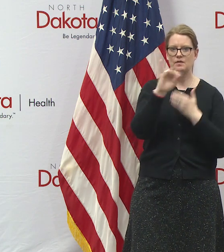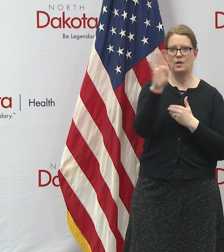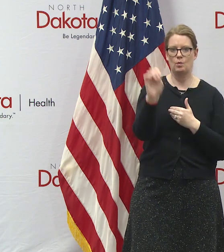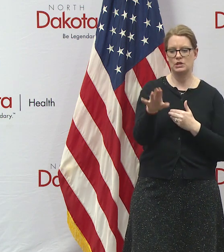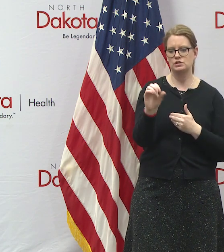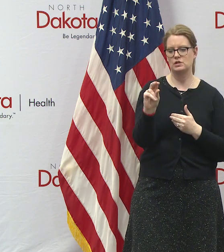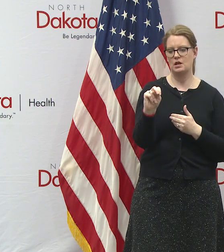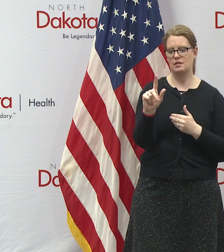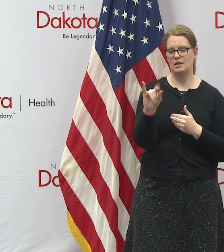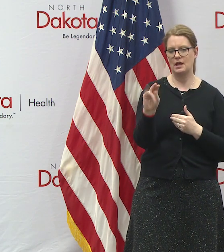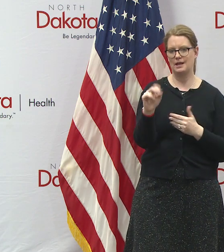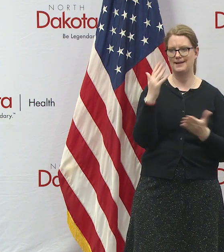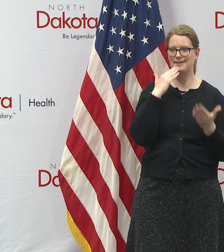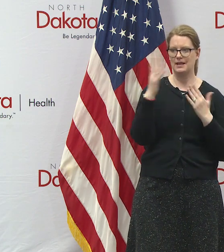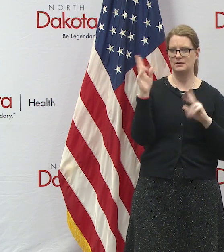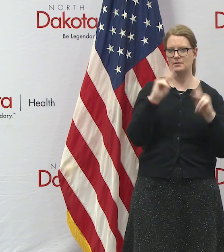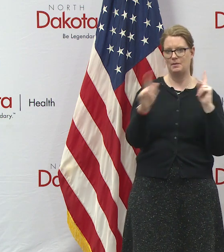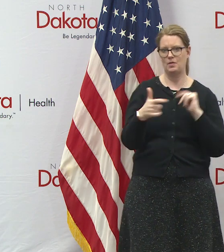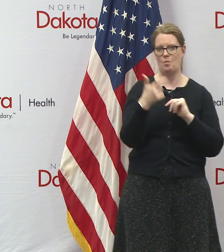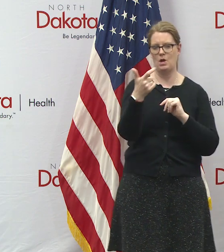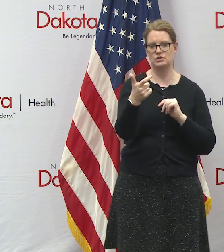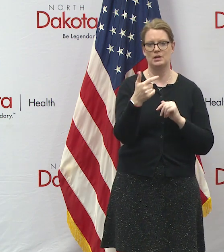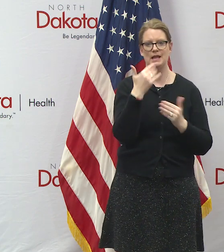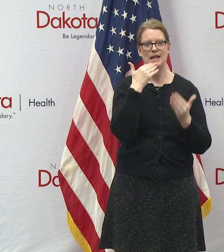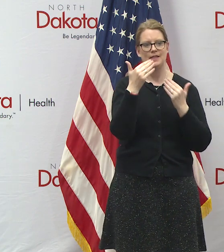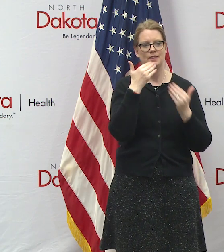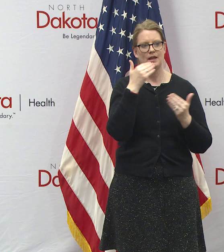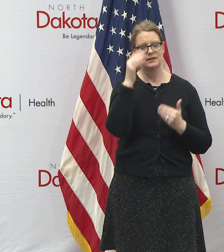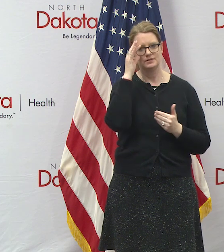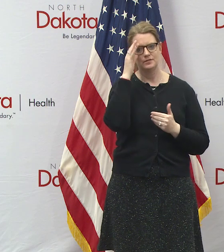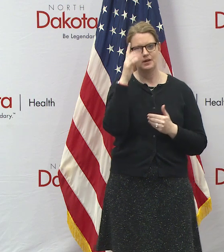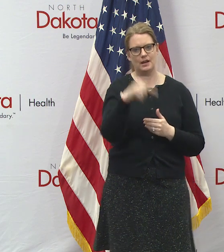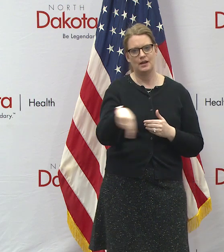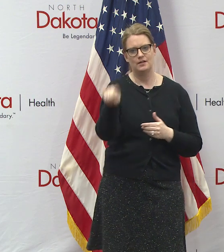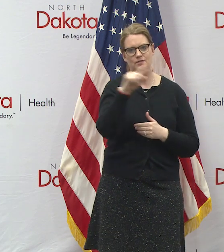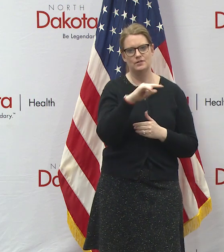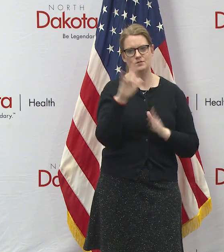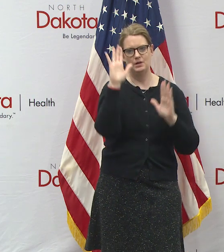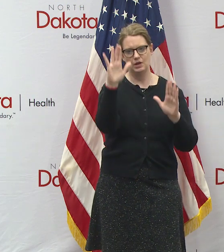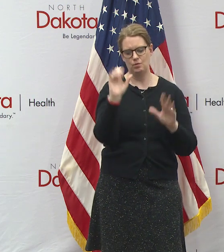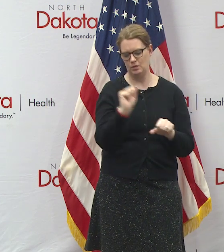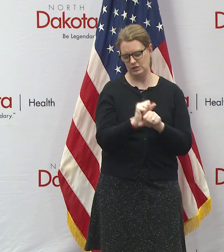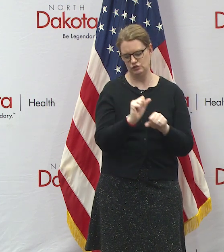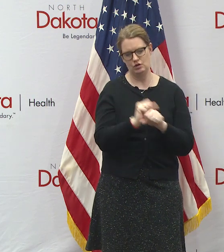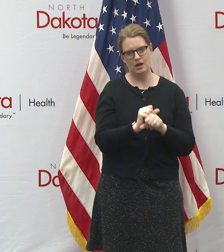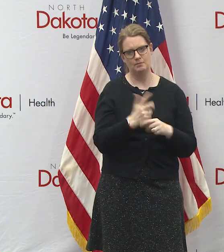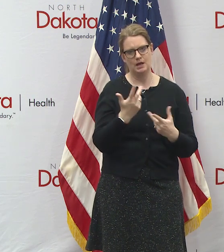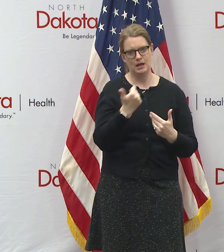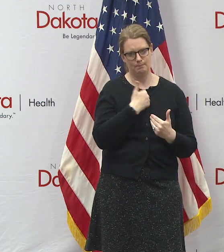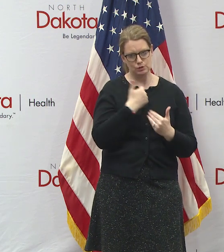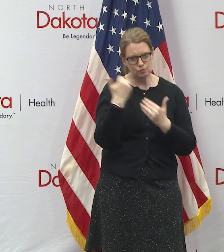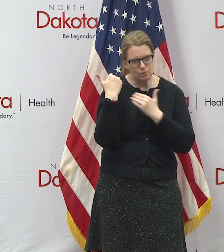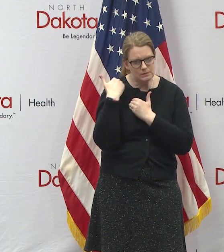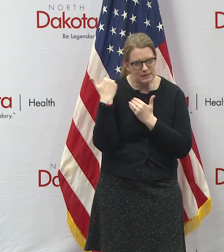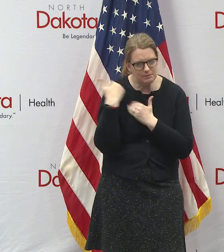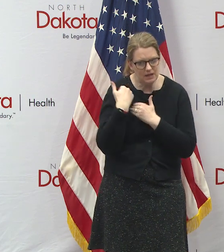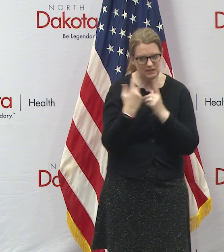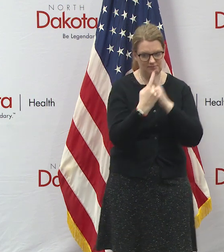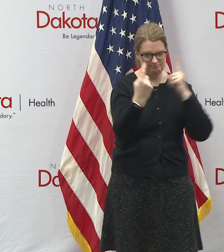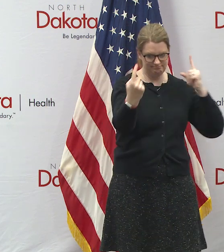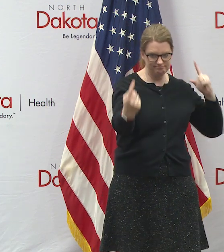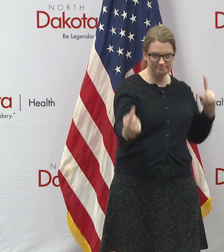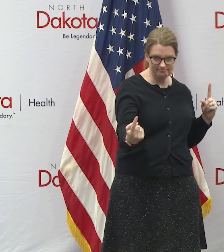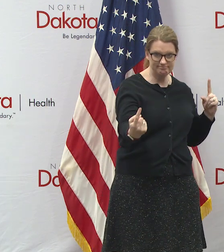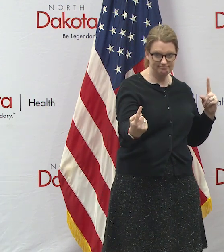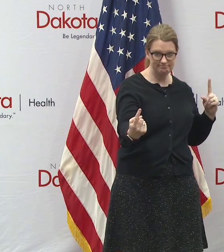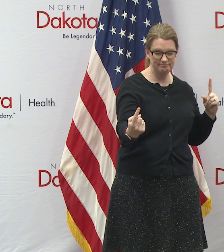are coming online thanks to all the people that are watching thanks for everybody that's doing a great job on on personal responsibility and uh